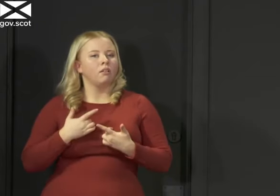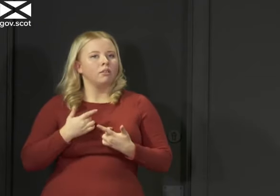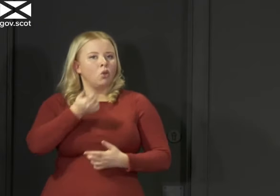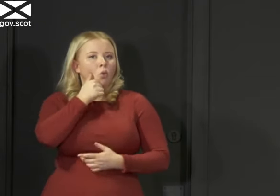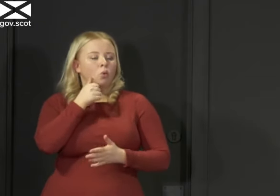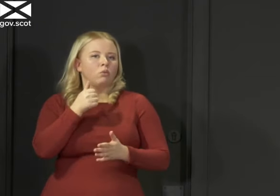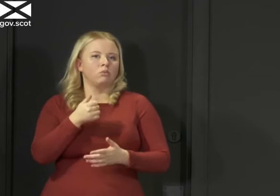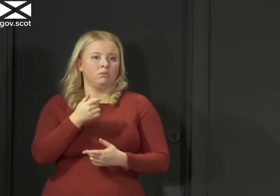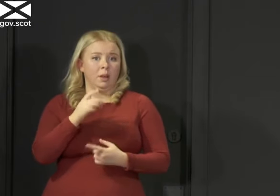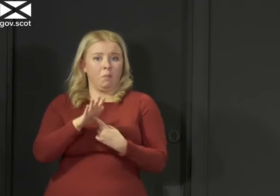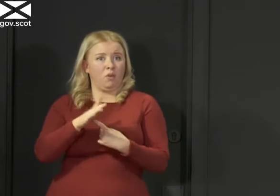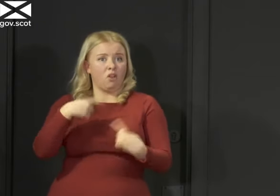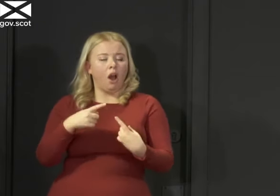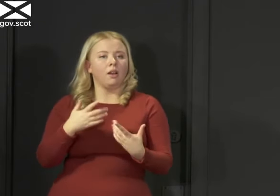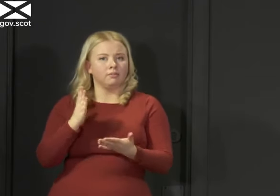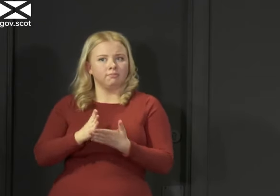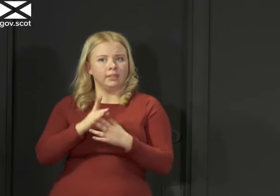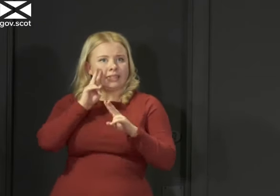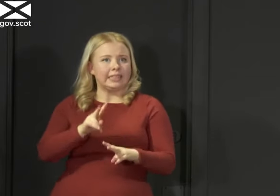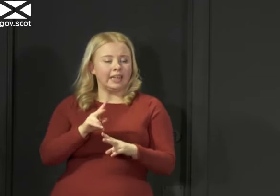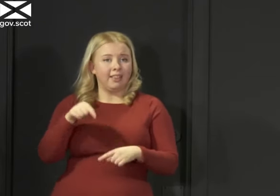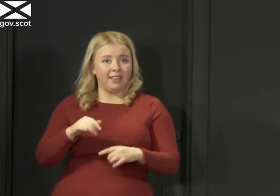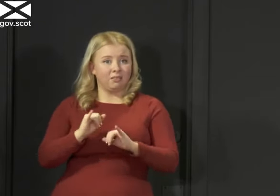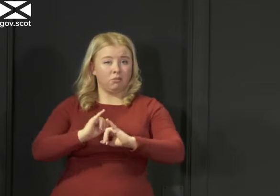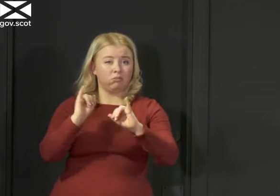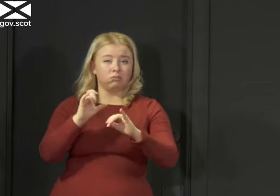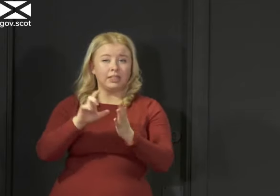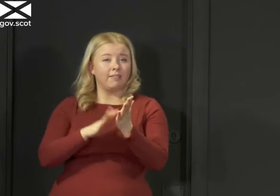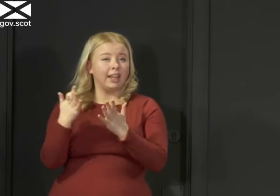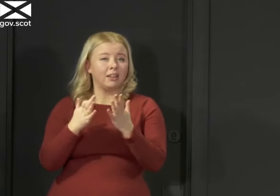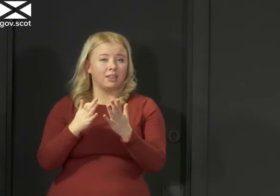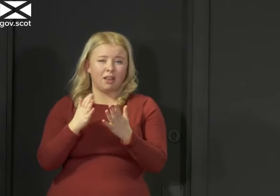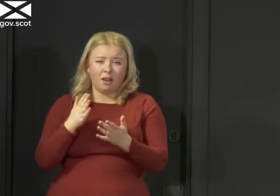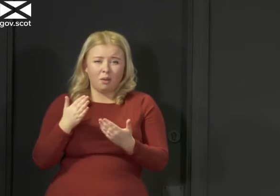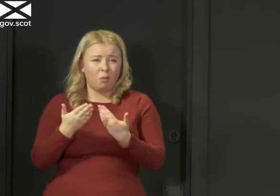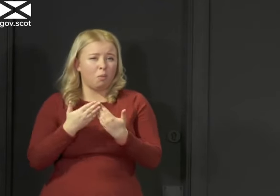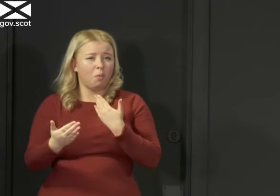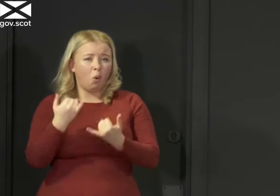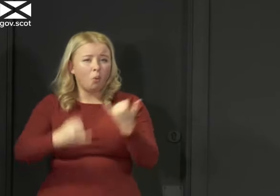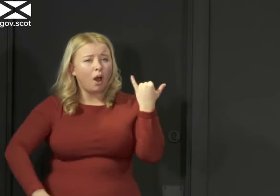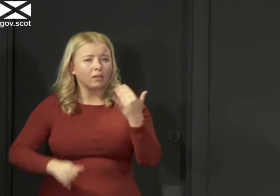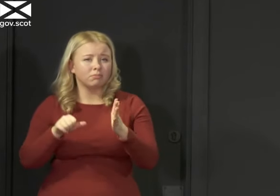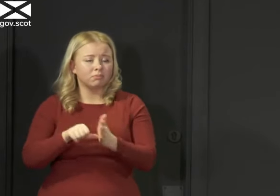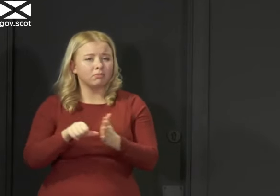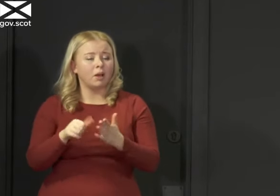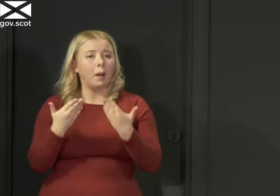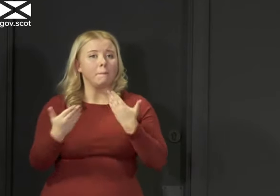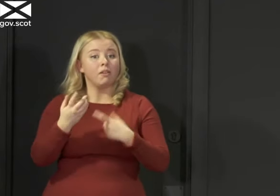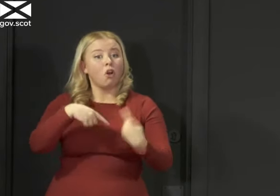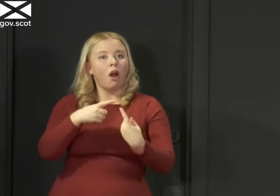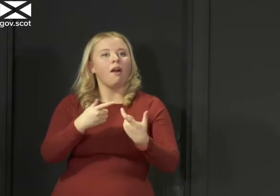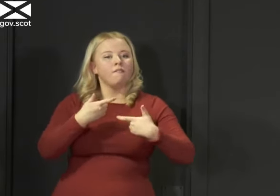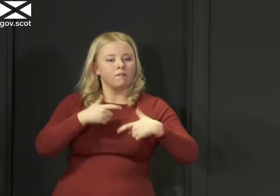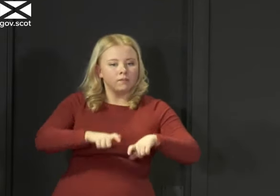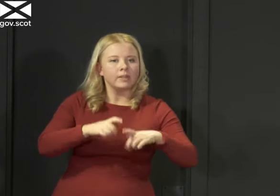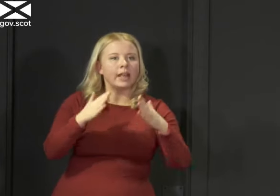for all of us to recognise that this crisis is in so many ways much harder for you, even than it is for those living with the standard